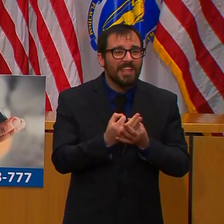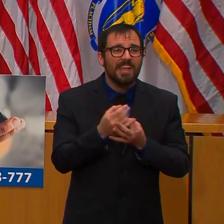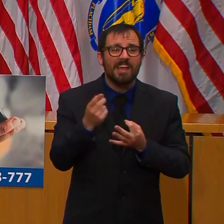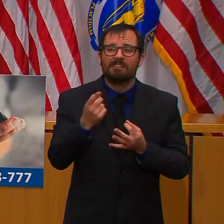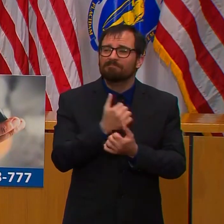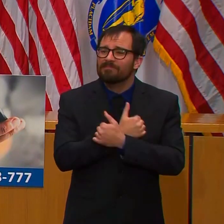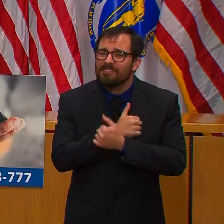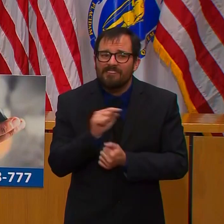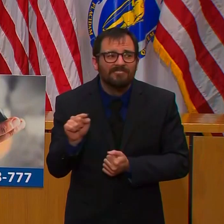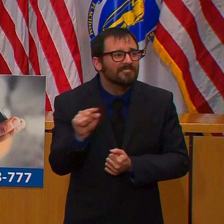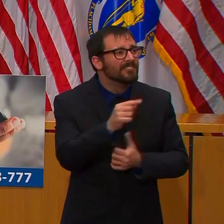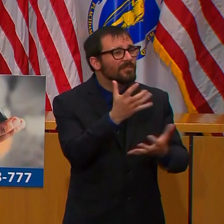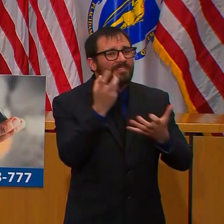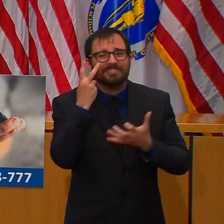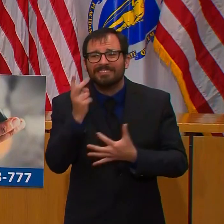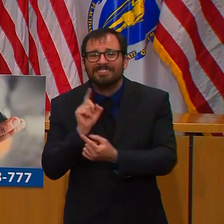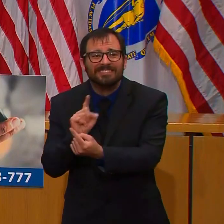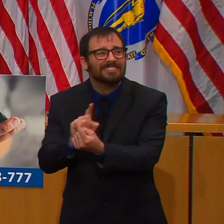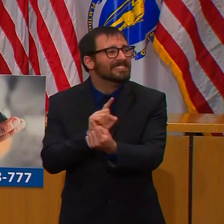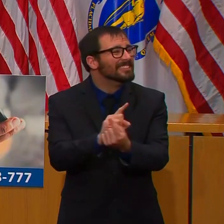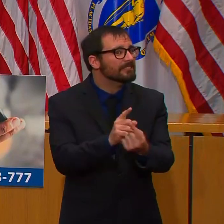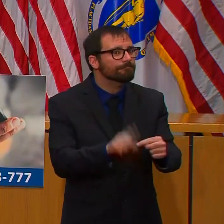family, your friends, and others.